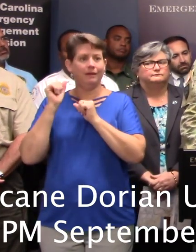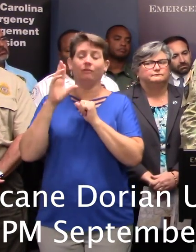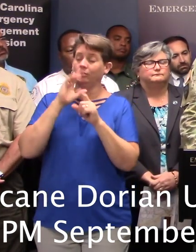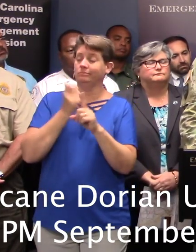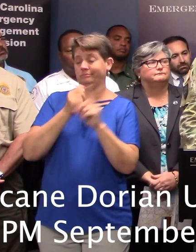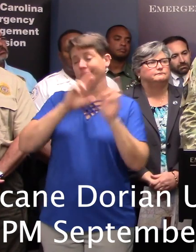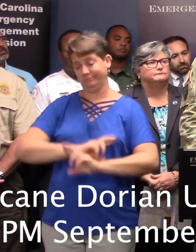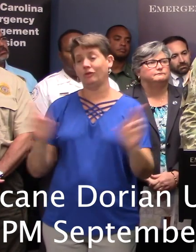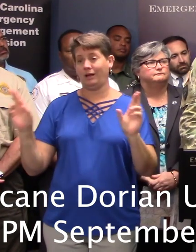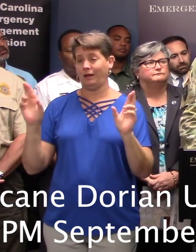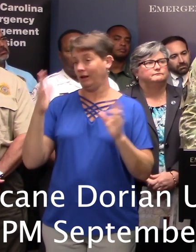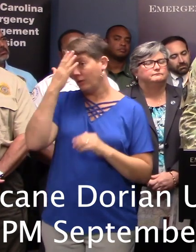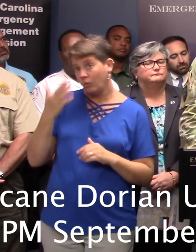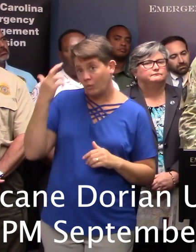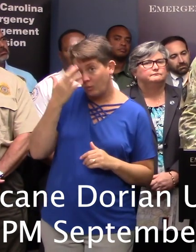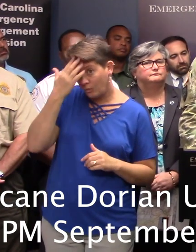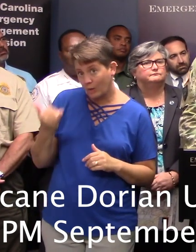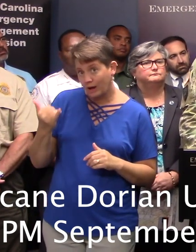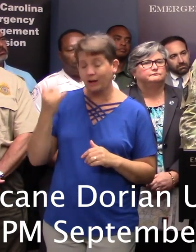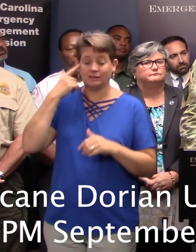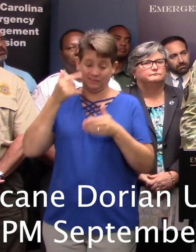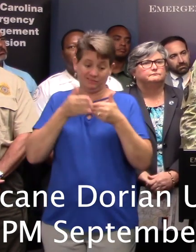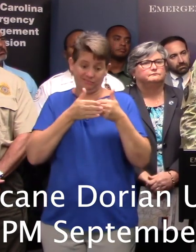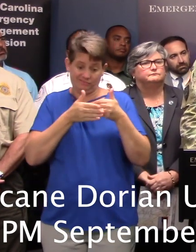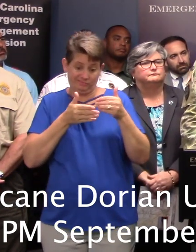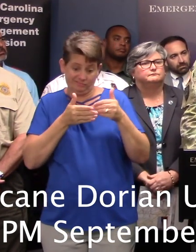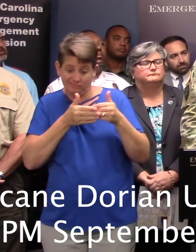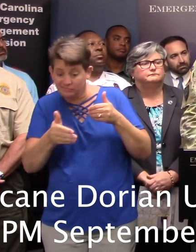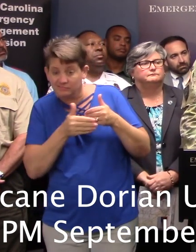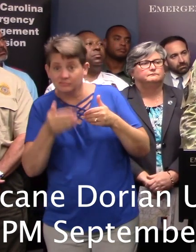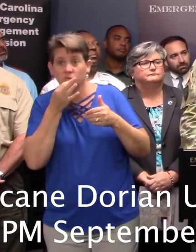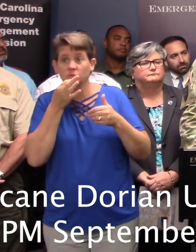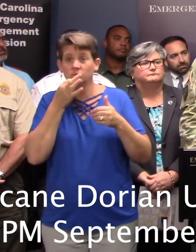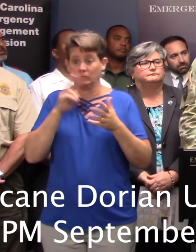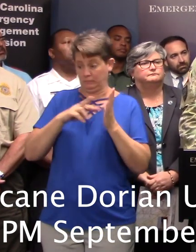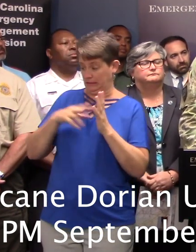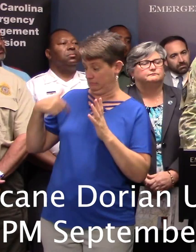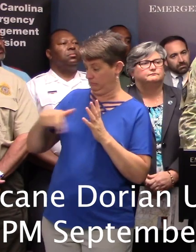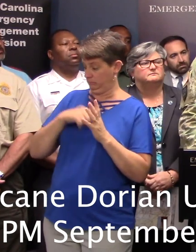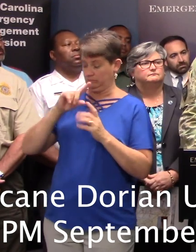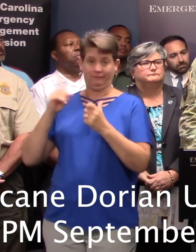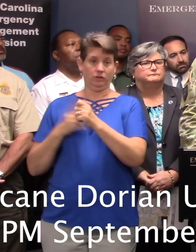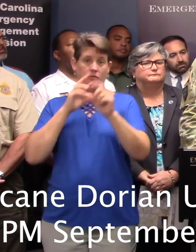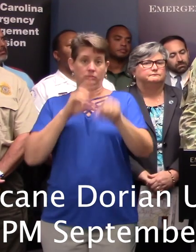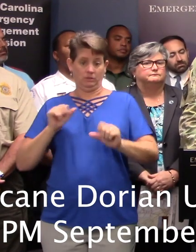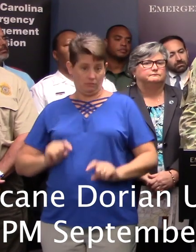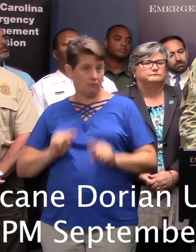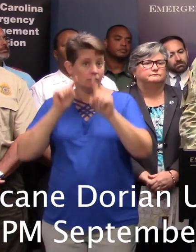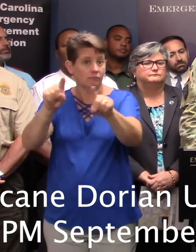There will become a time here before too terribly long that the conditions will not allow first responders to go back in to